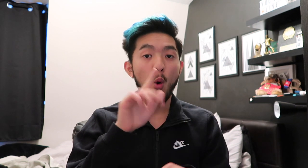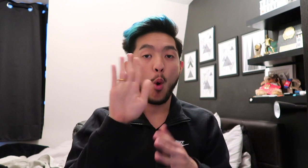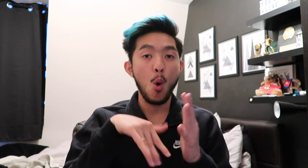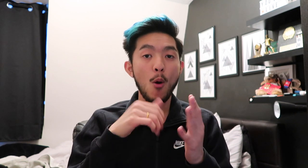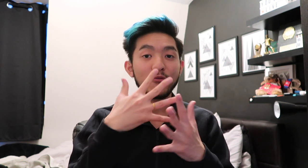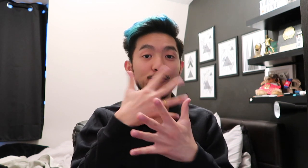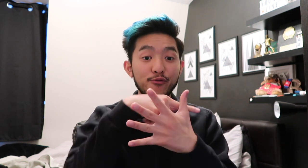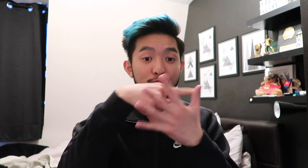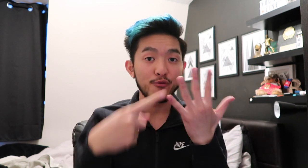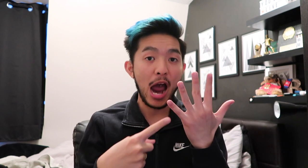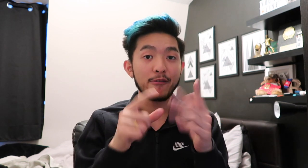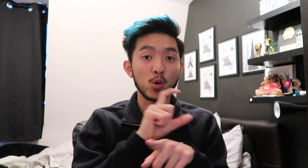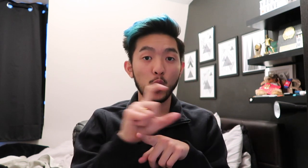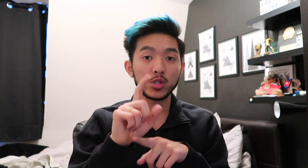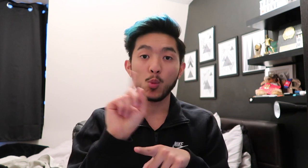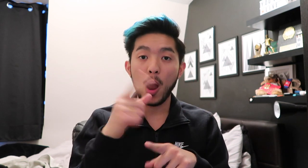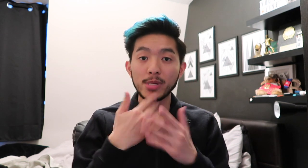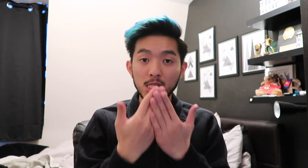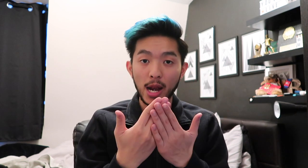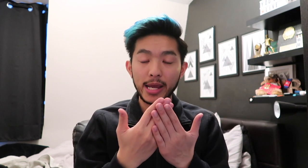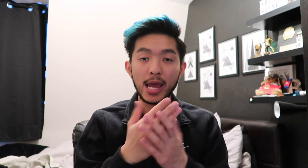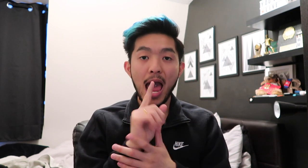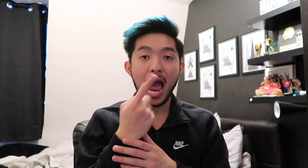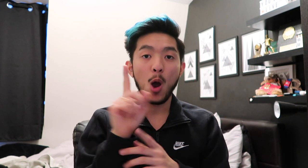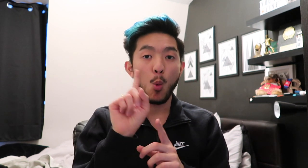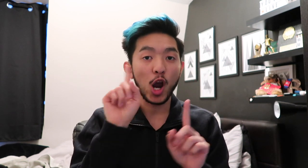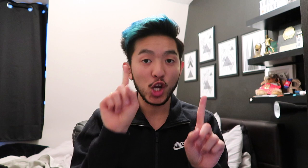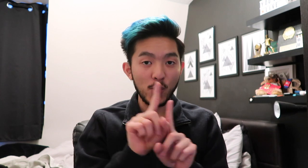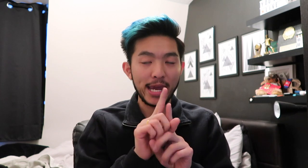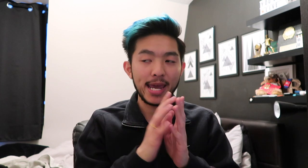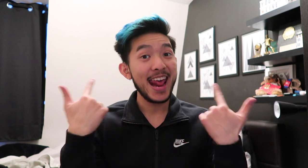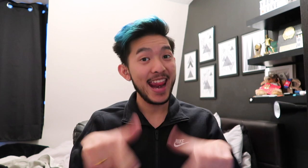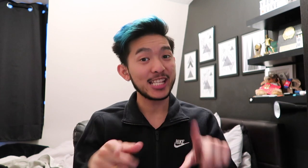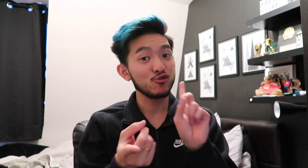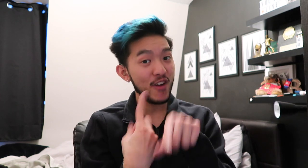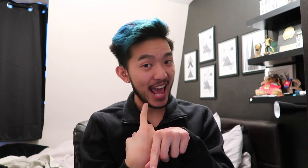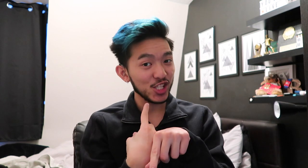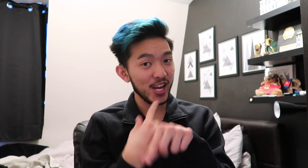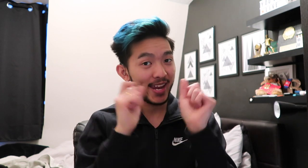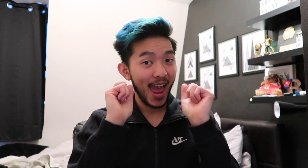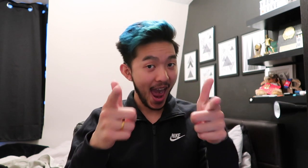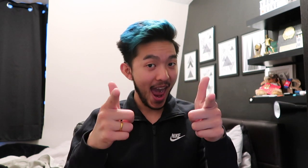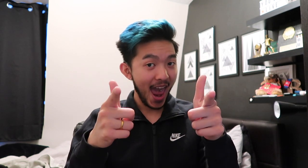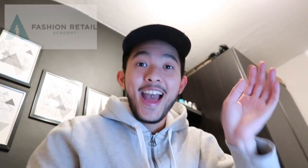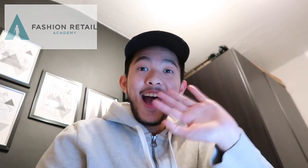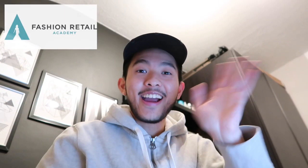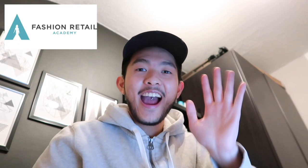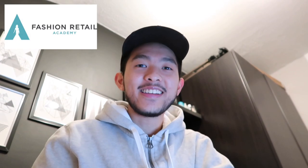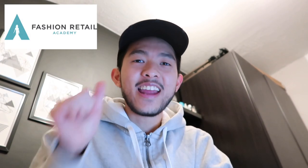or find a course of what I'm studying and what doing. Let's read the lesson. Hi guys, and